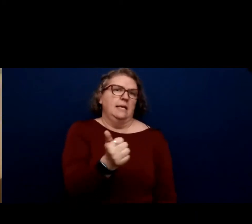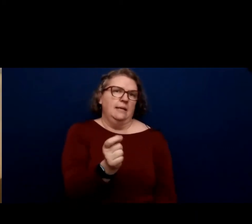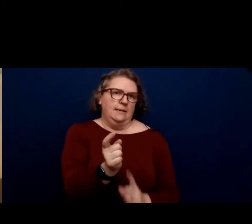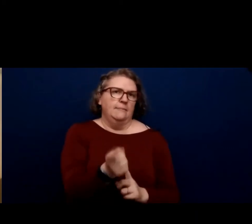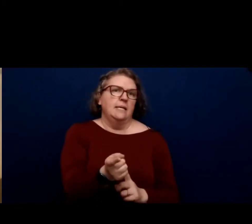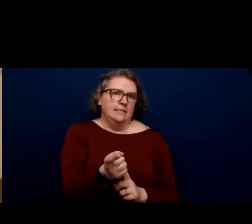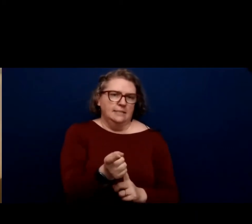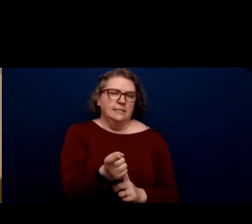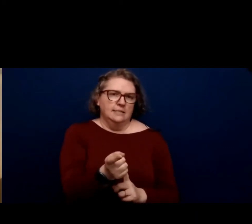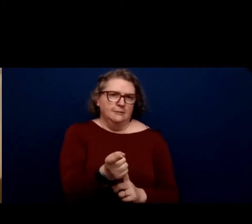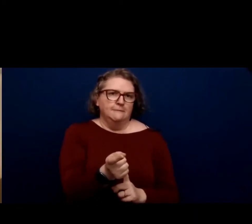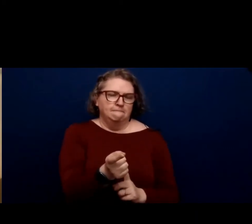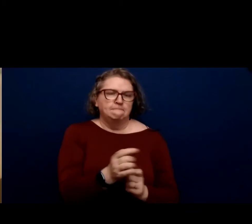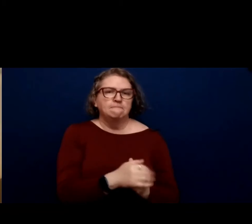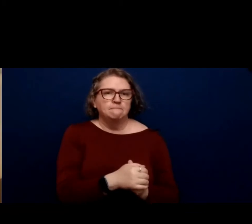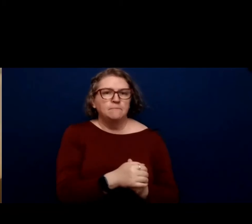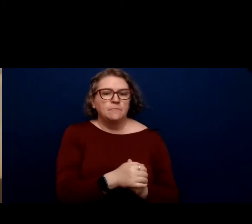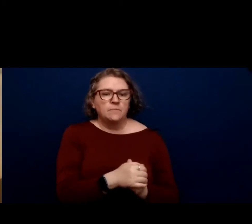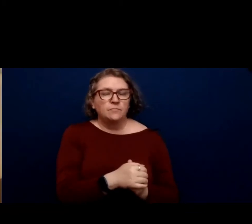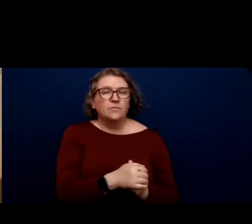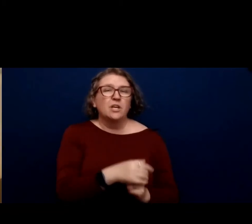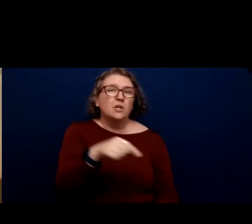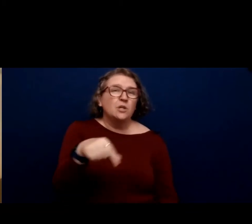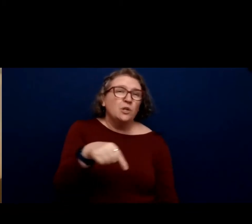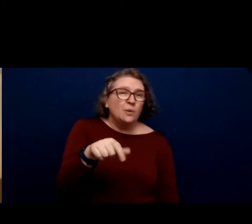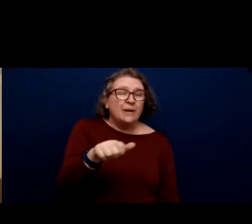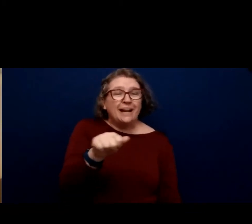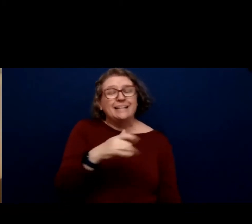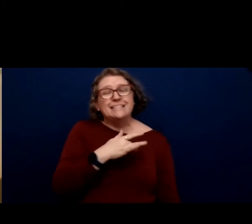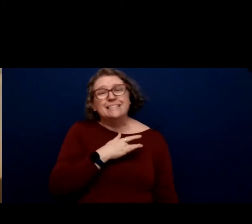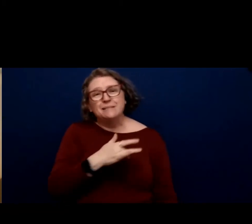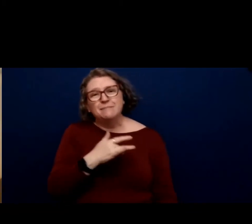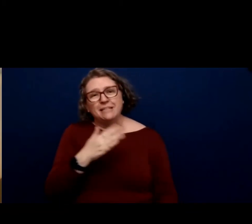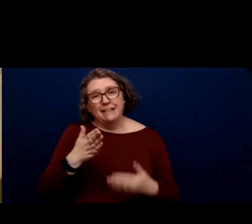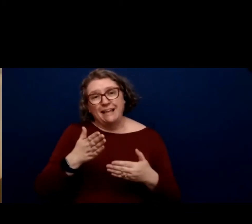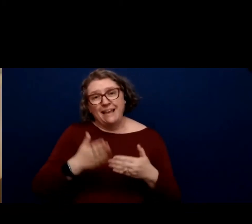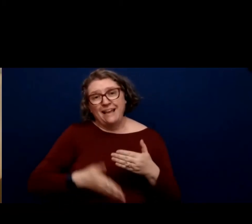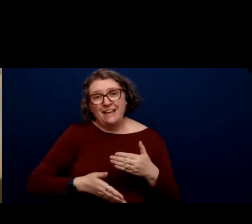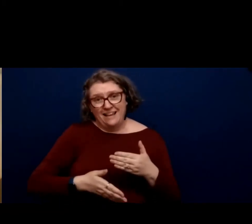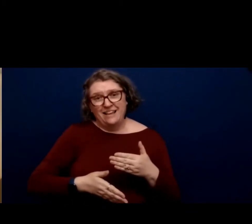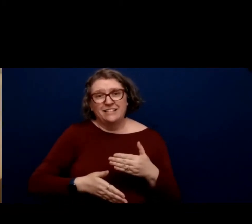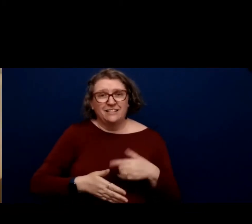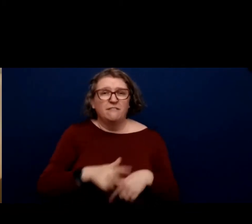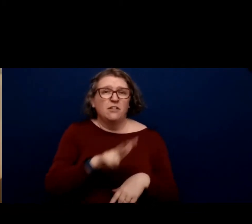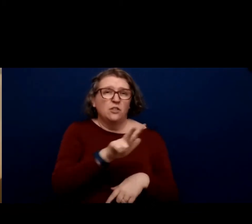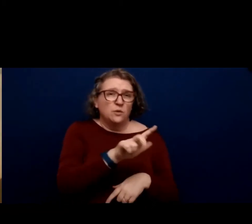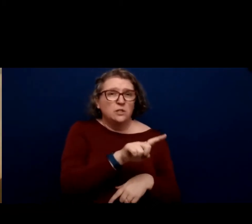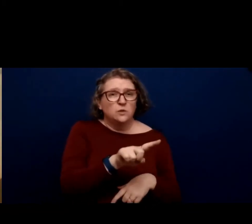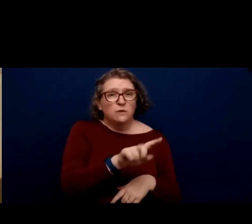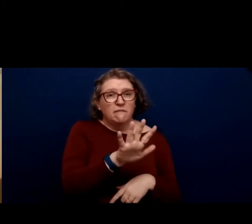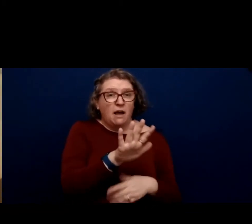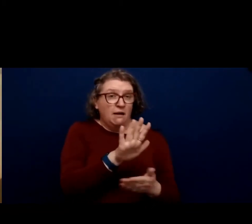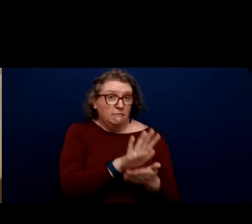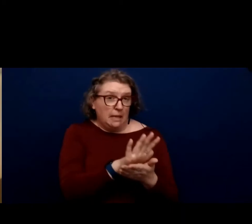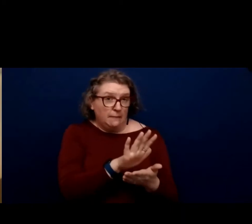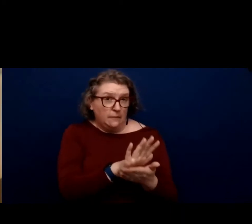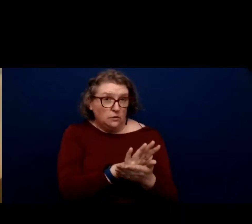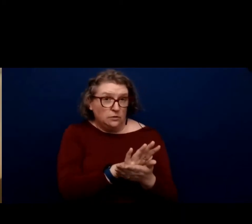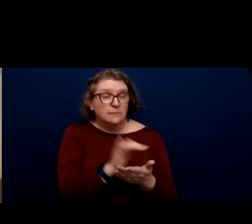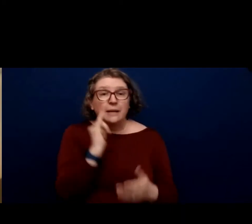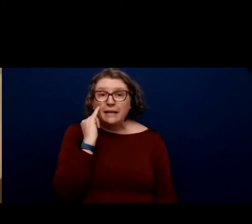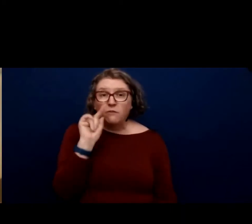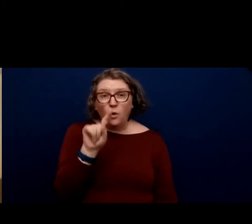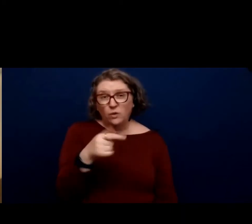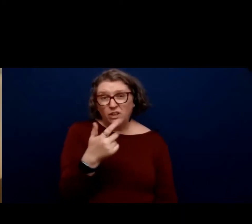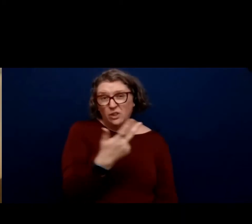Most typically, the Q&A comes at the end of three to five papers, but if it is only three or four, it